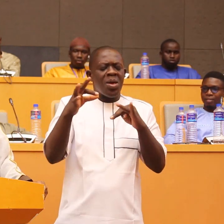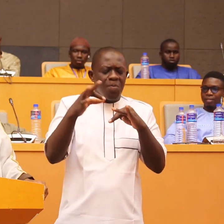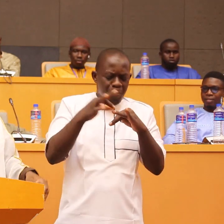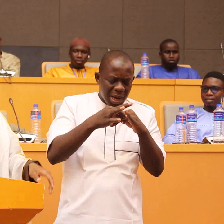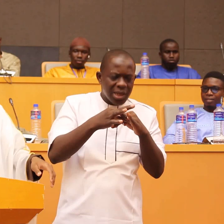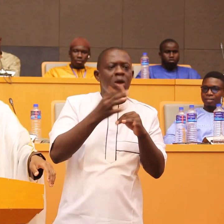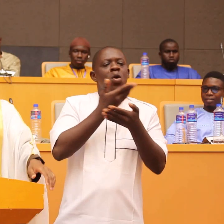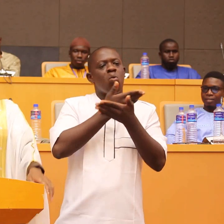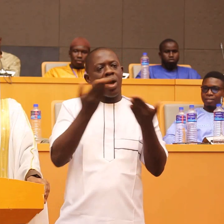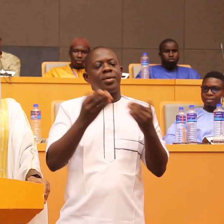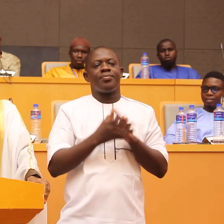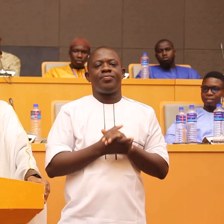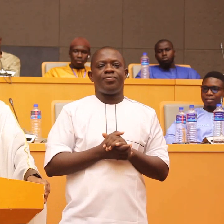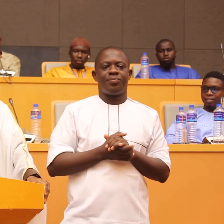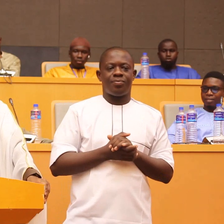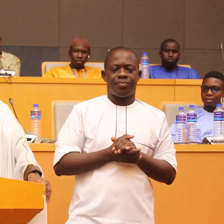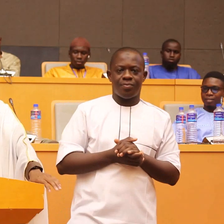they always say this proverb